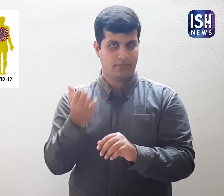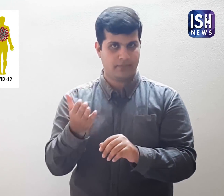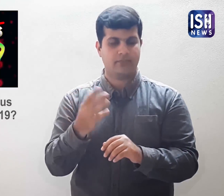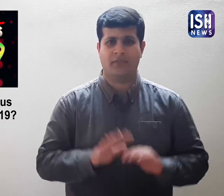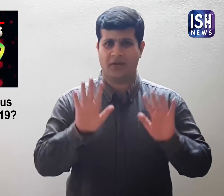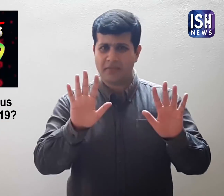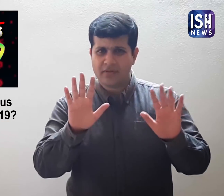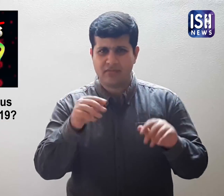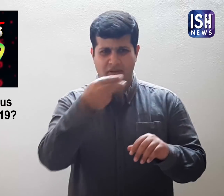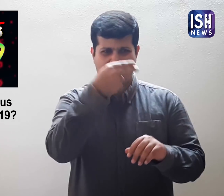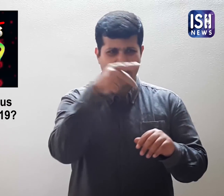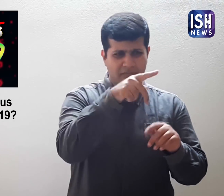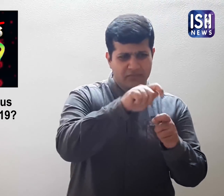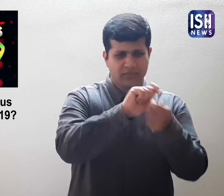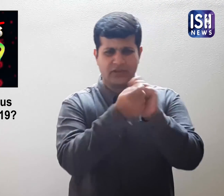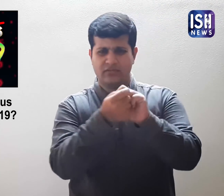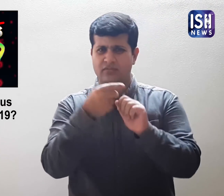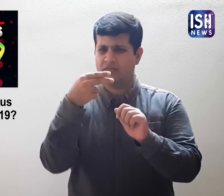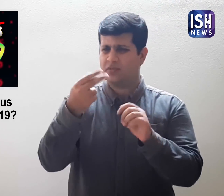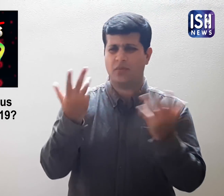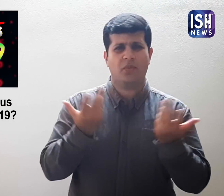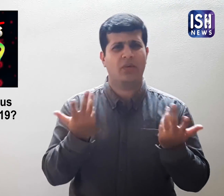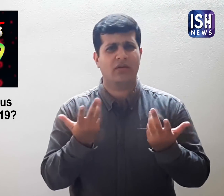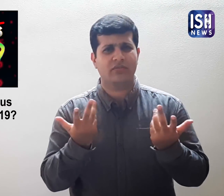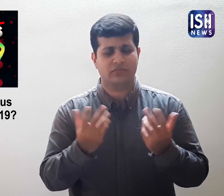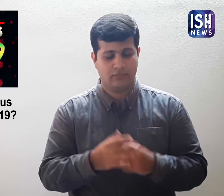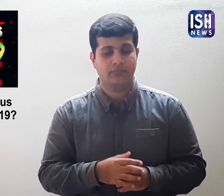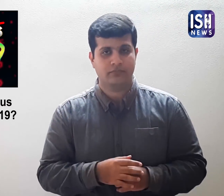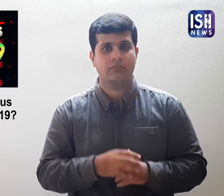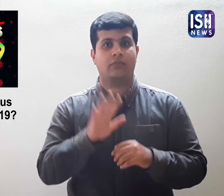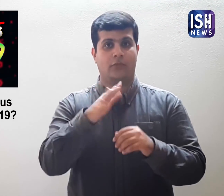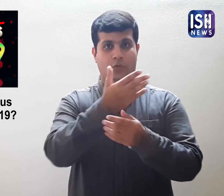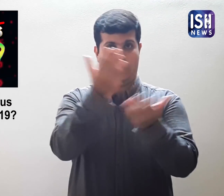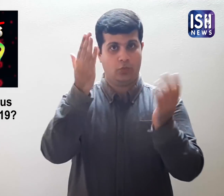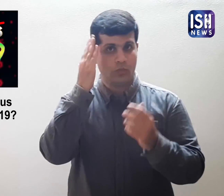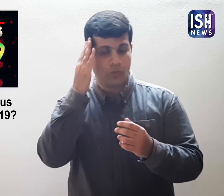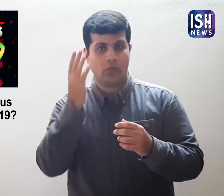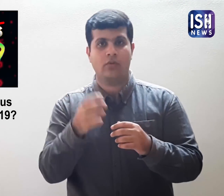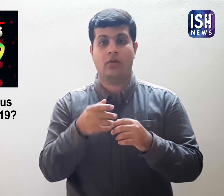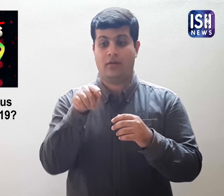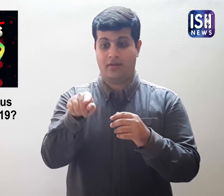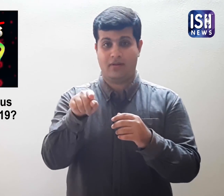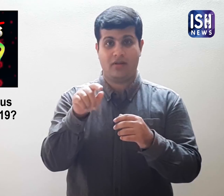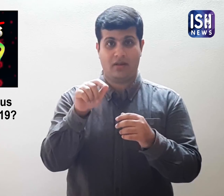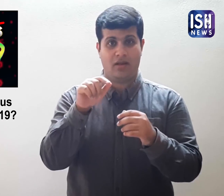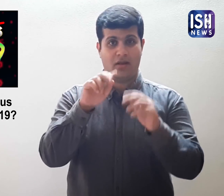COVID-19. But why was the name changed? According to international rules,